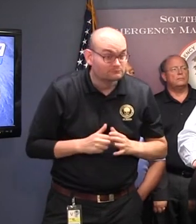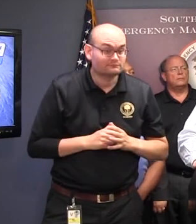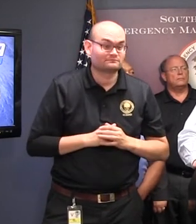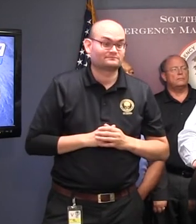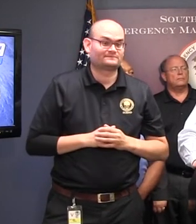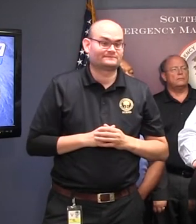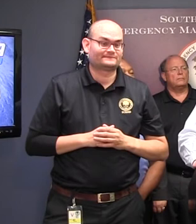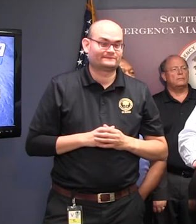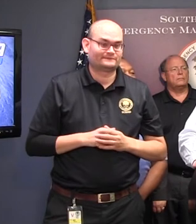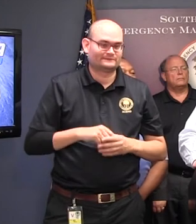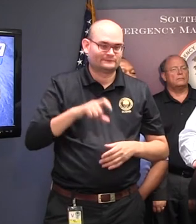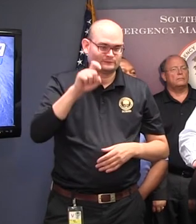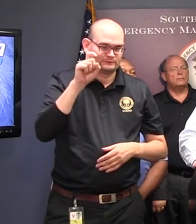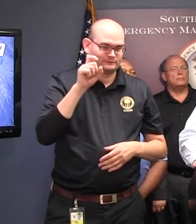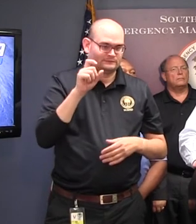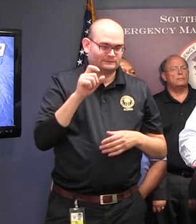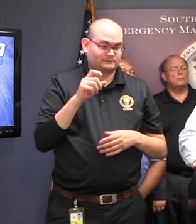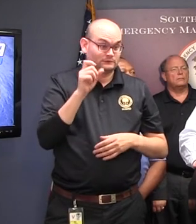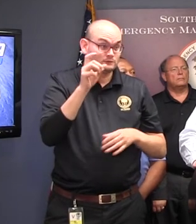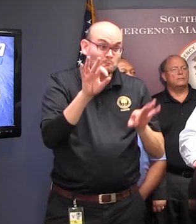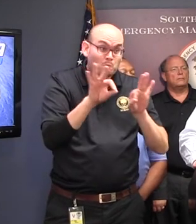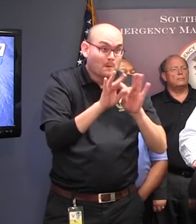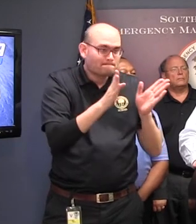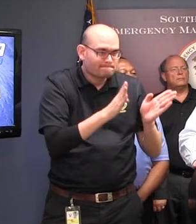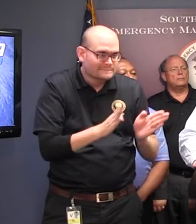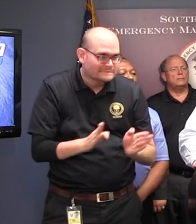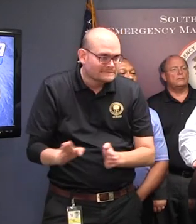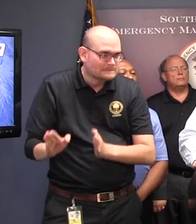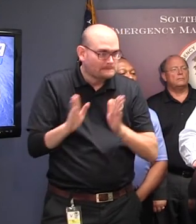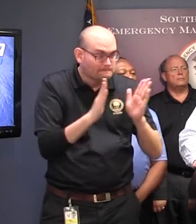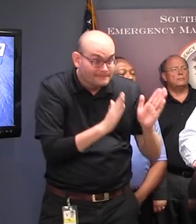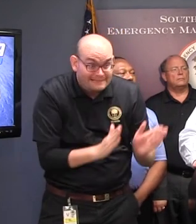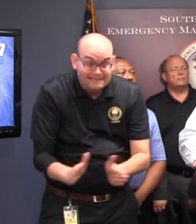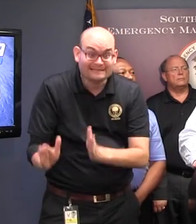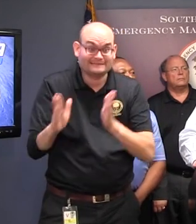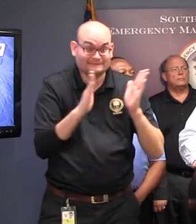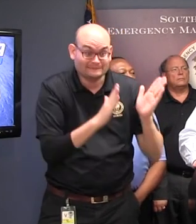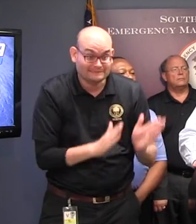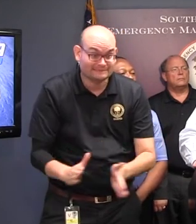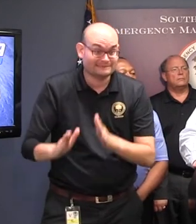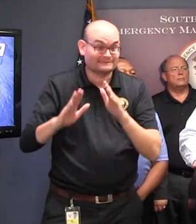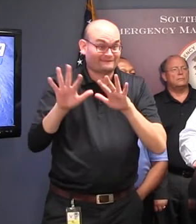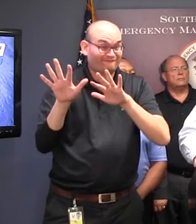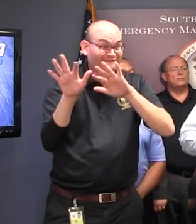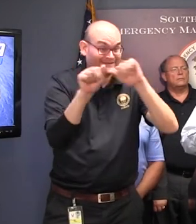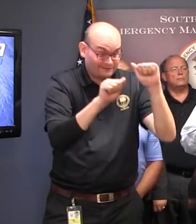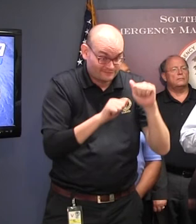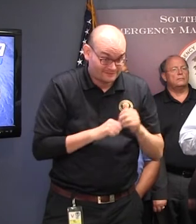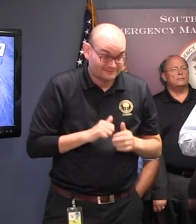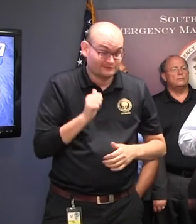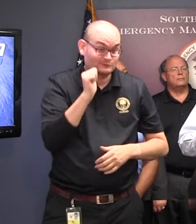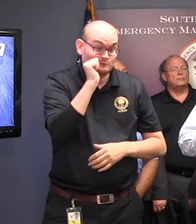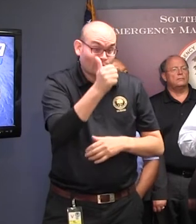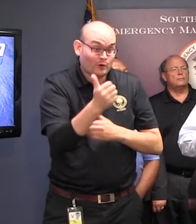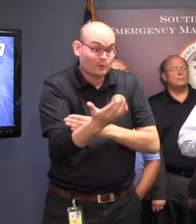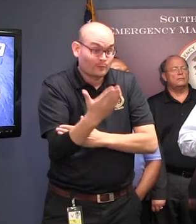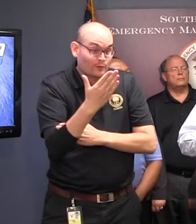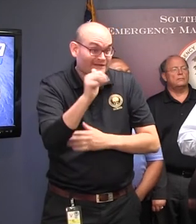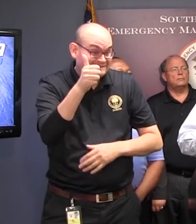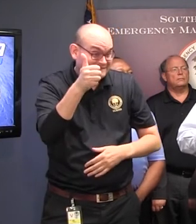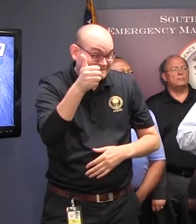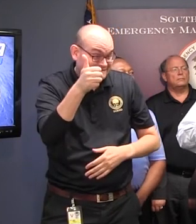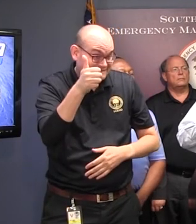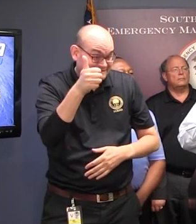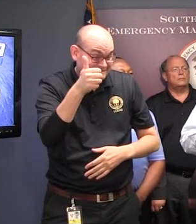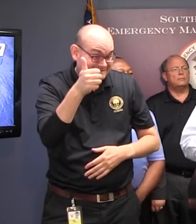plan on an evacuation order tomorrow at 10 o'clock. That's been our position all along.